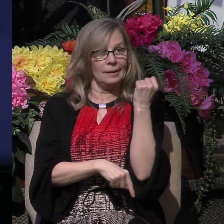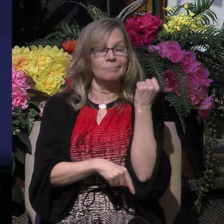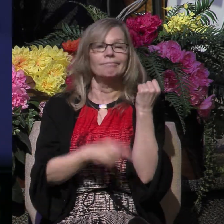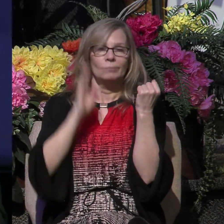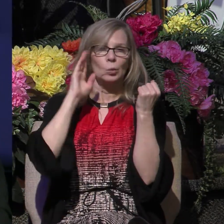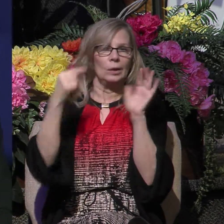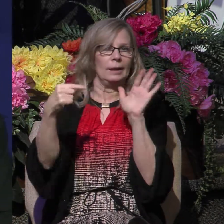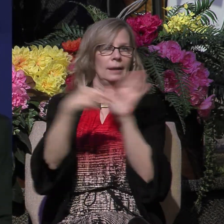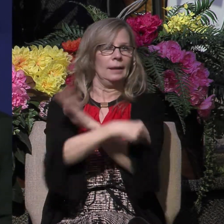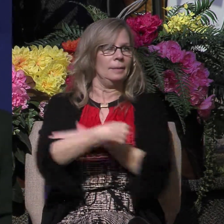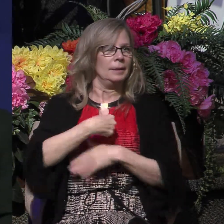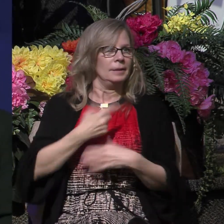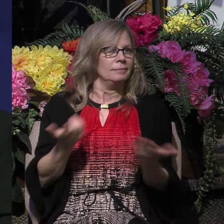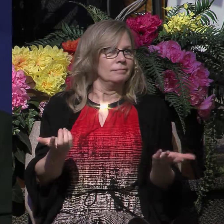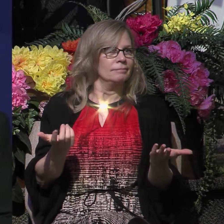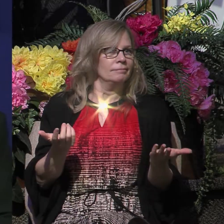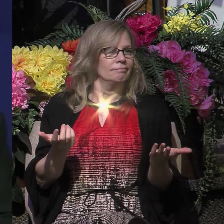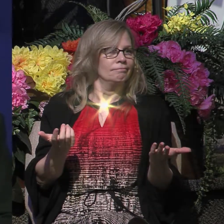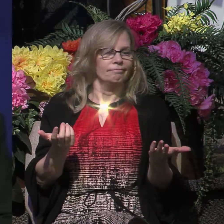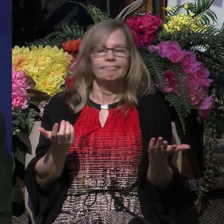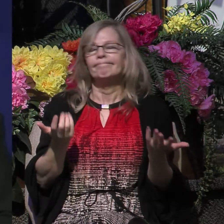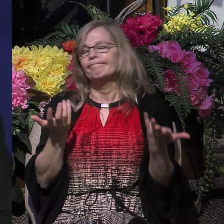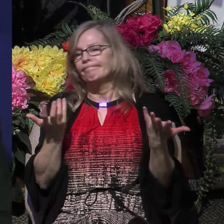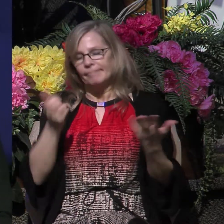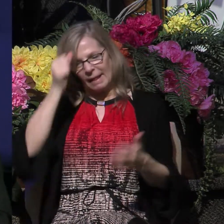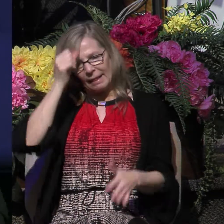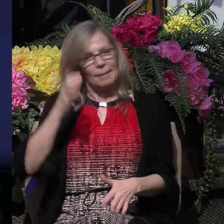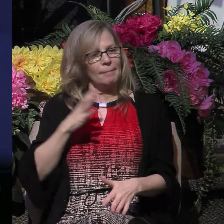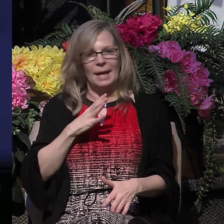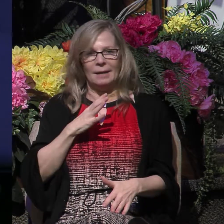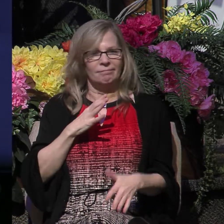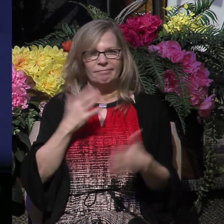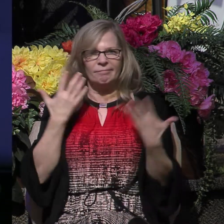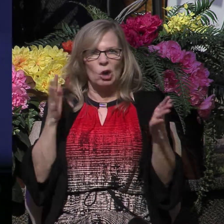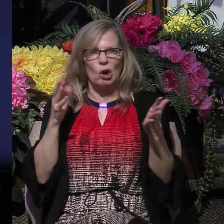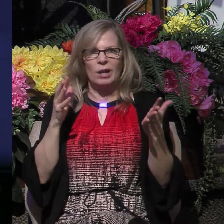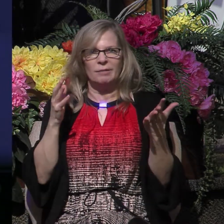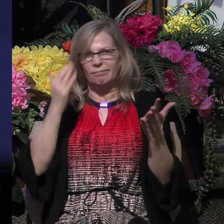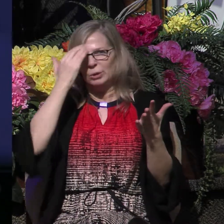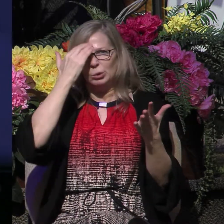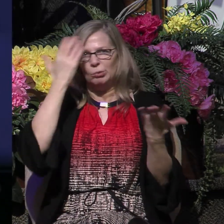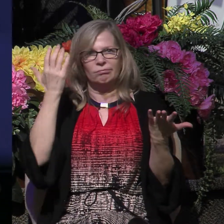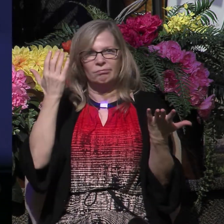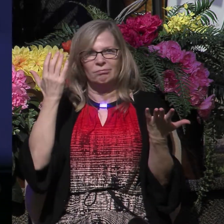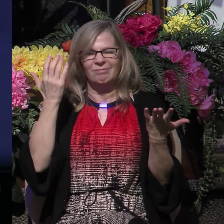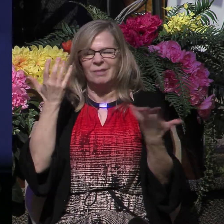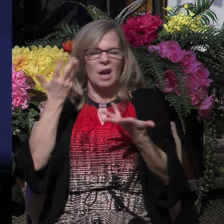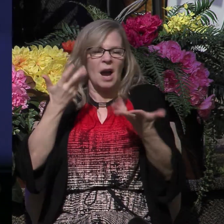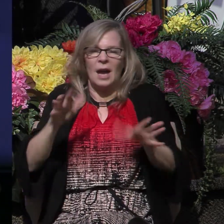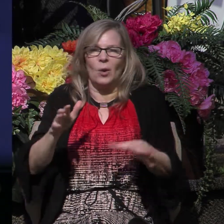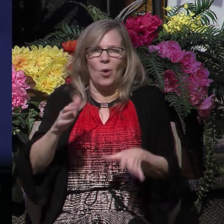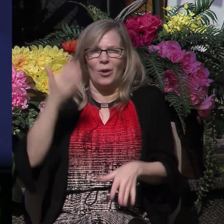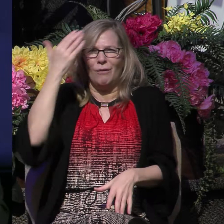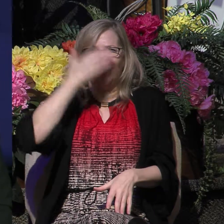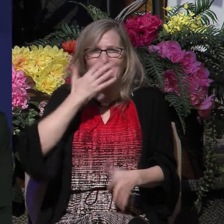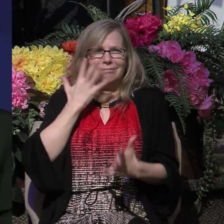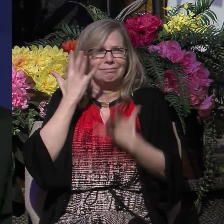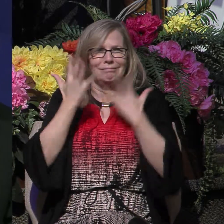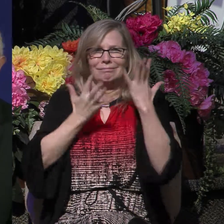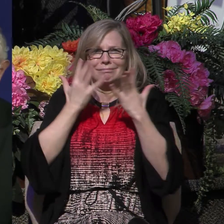was death by execution, this man had very quickly decided that rather than face the humiliation and the pain of